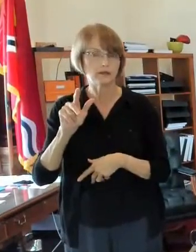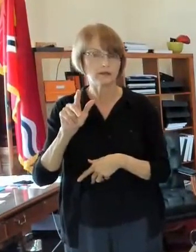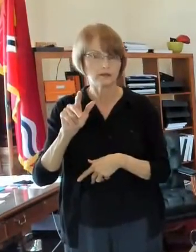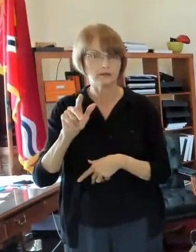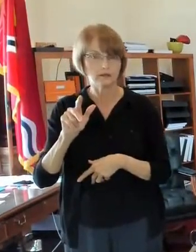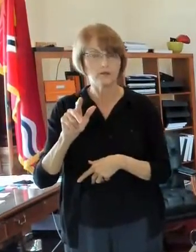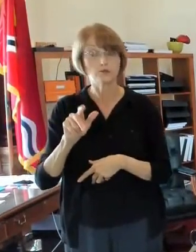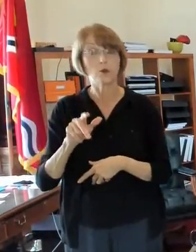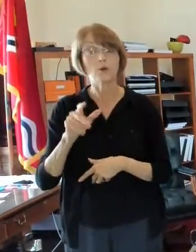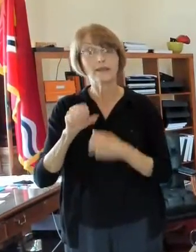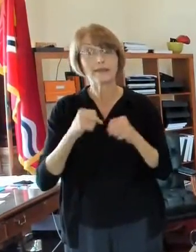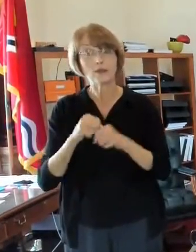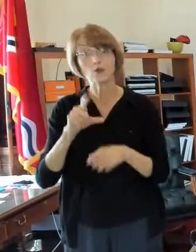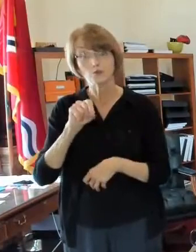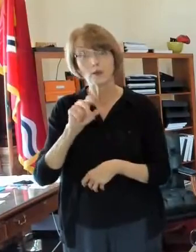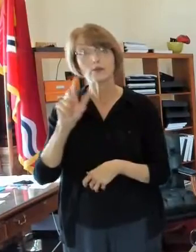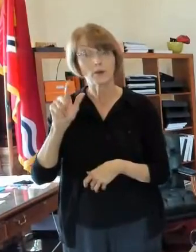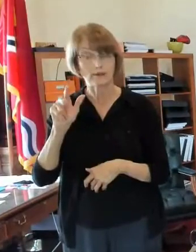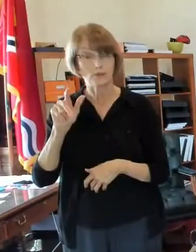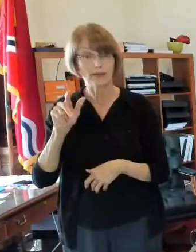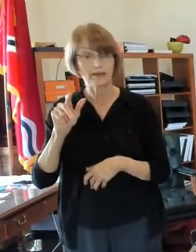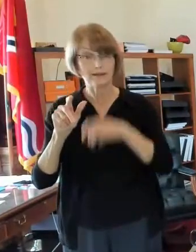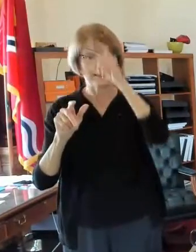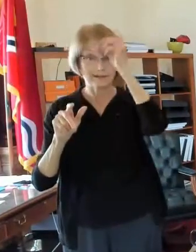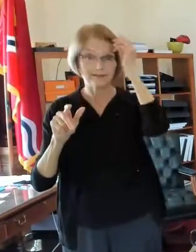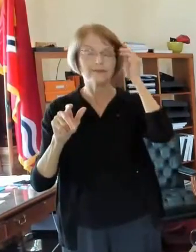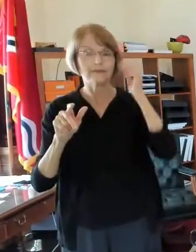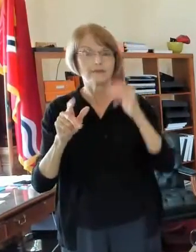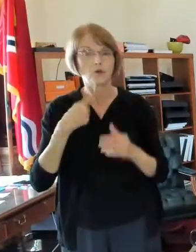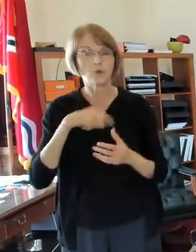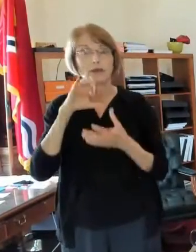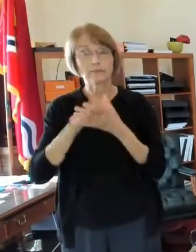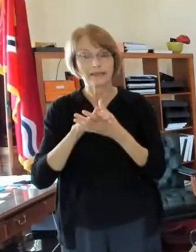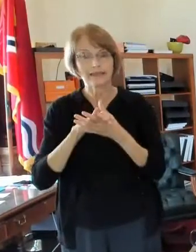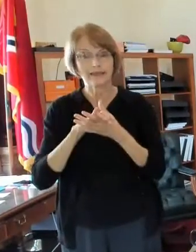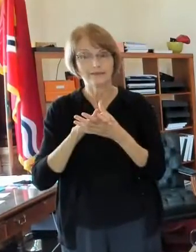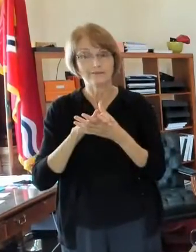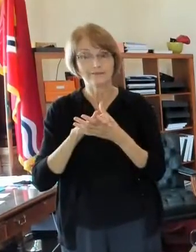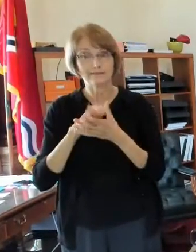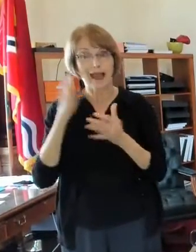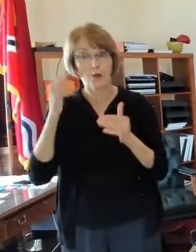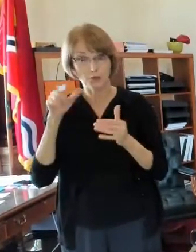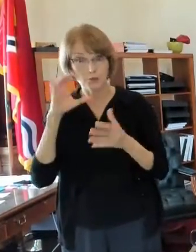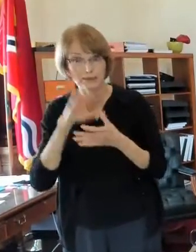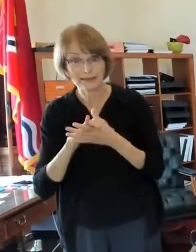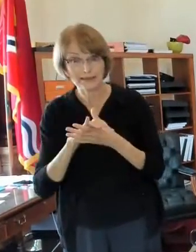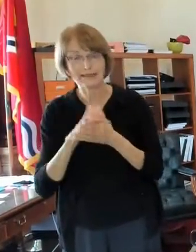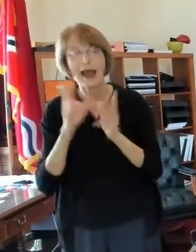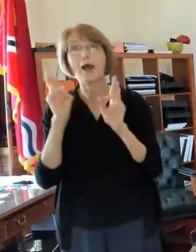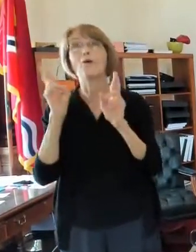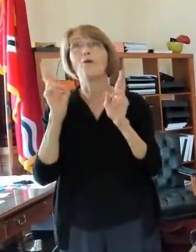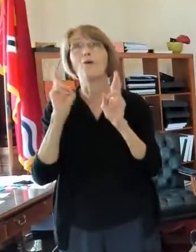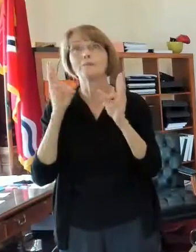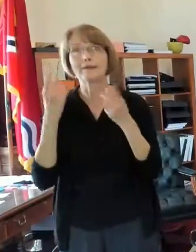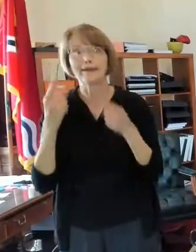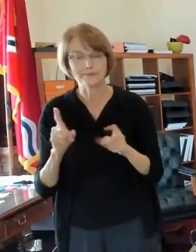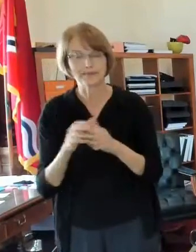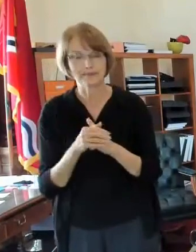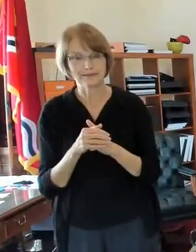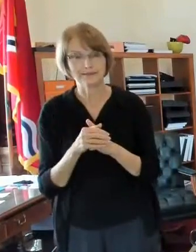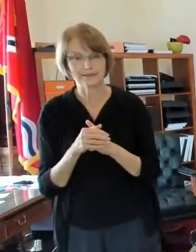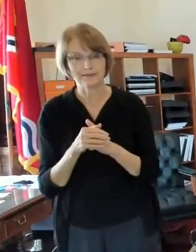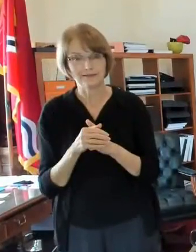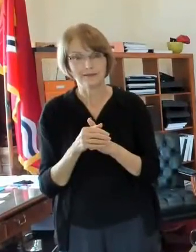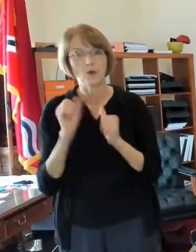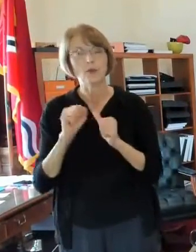2023 um we all believe i hope you believe too i certainly hope this is true that we'll all